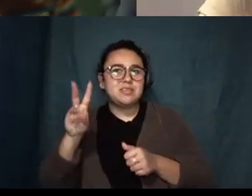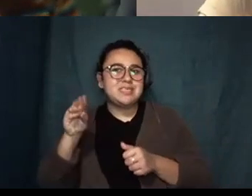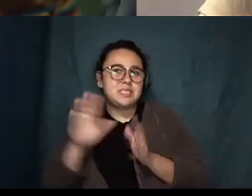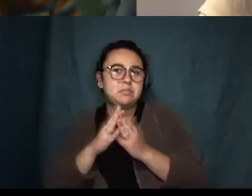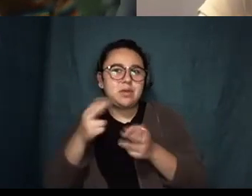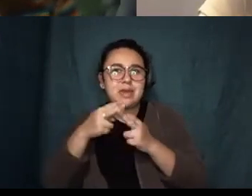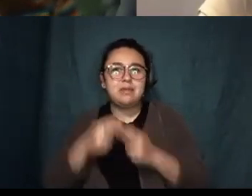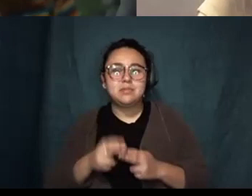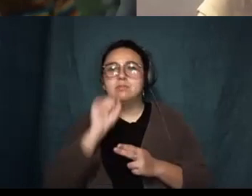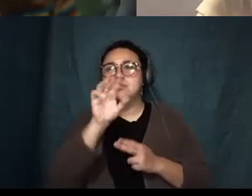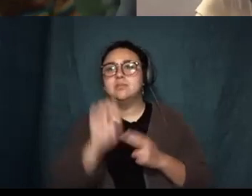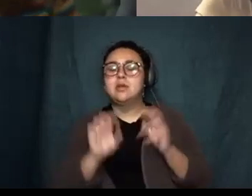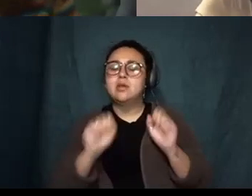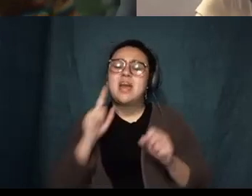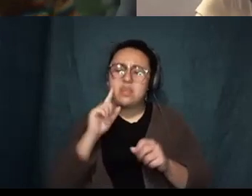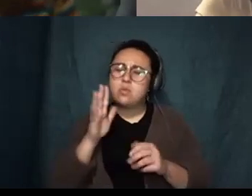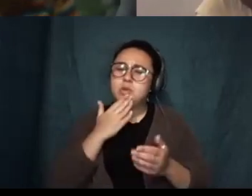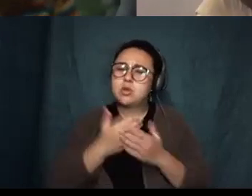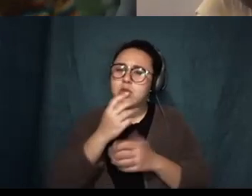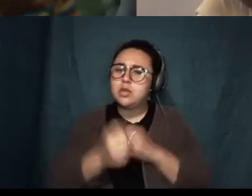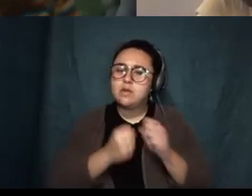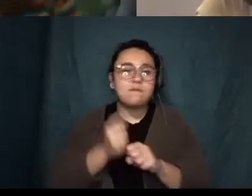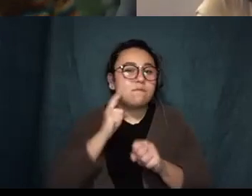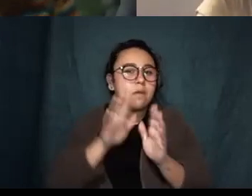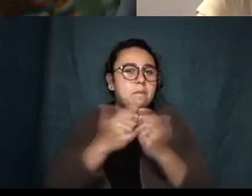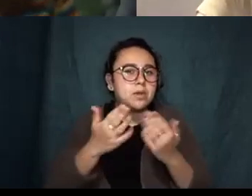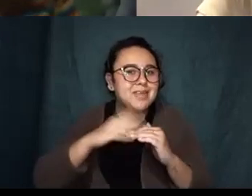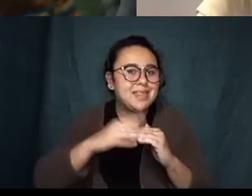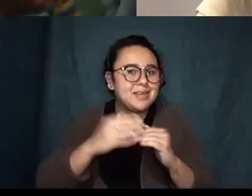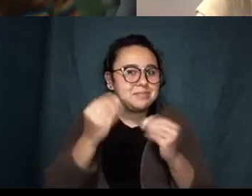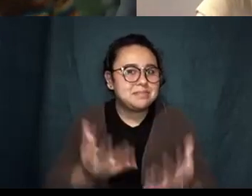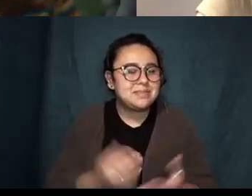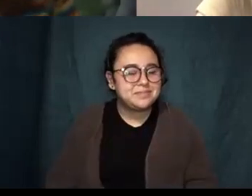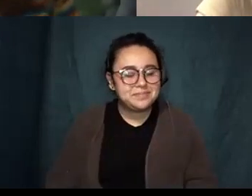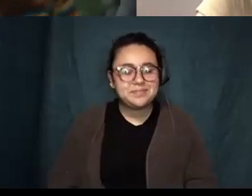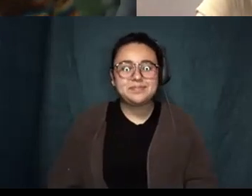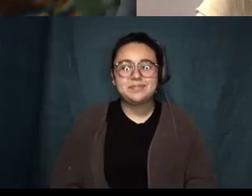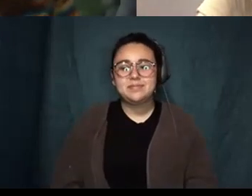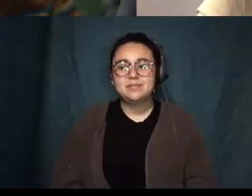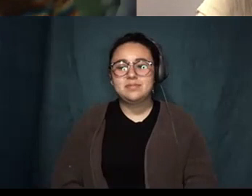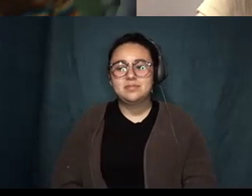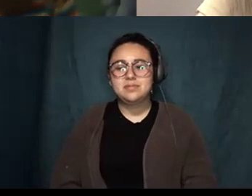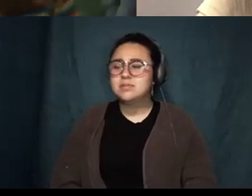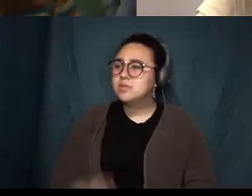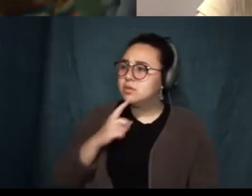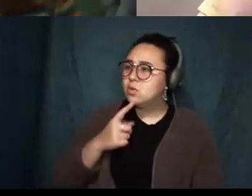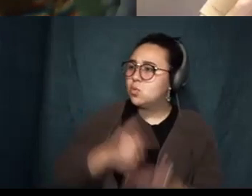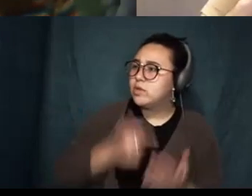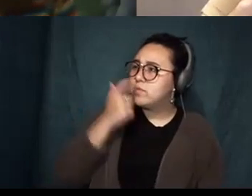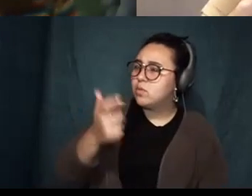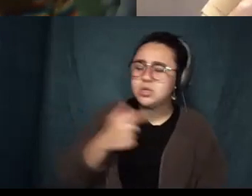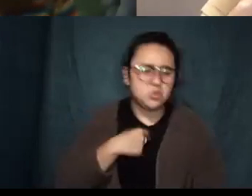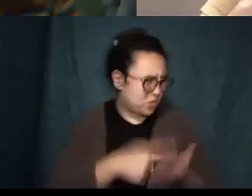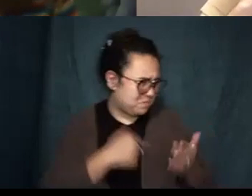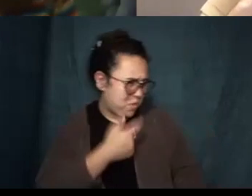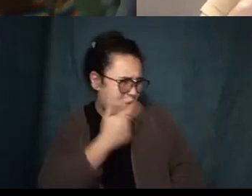it's going to be a good year for books at least what have been watching what have I been watching what have